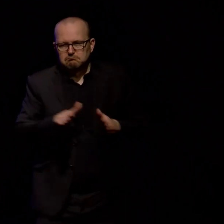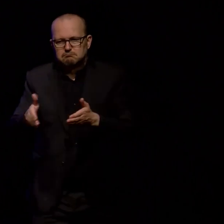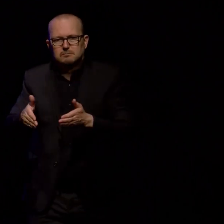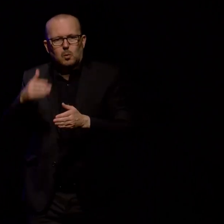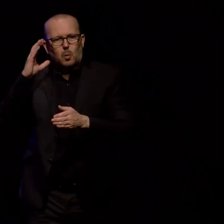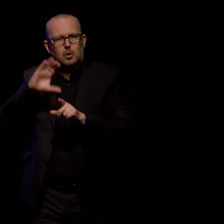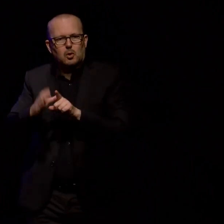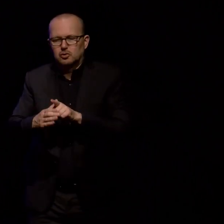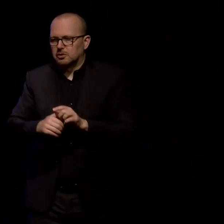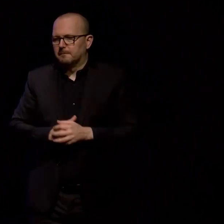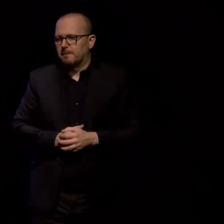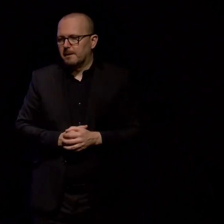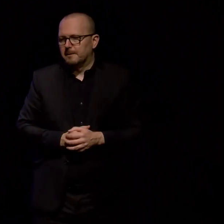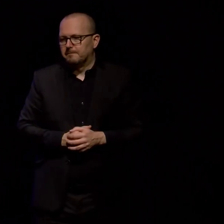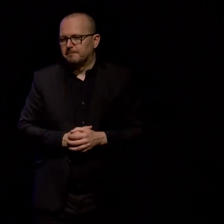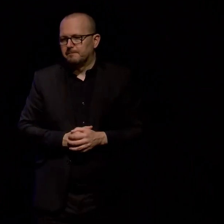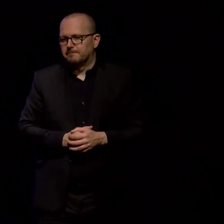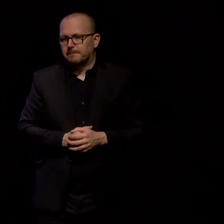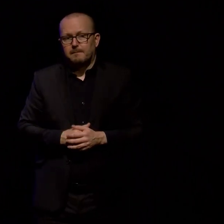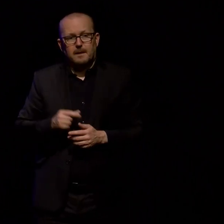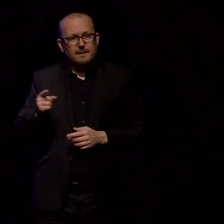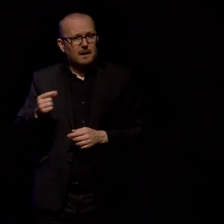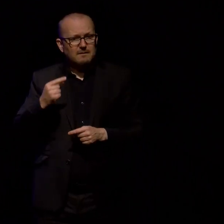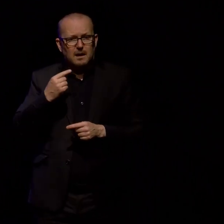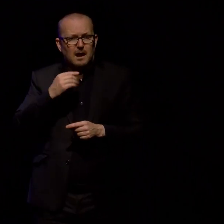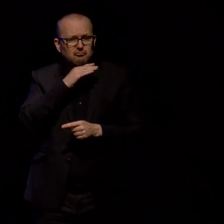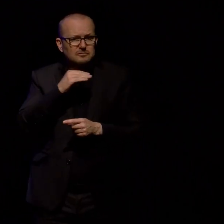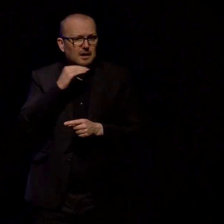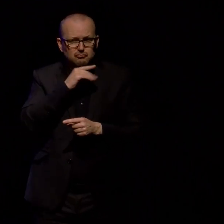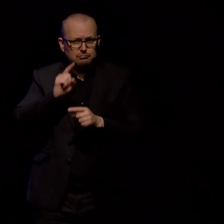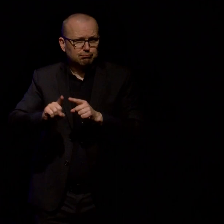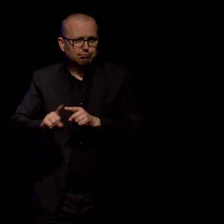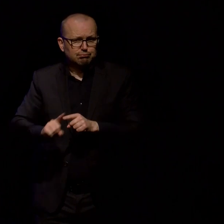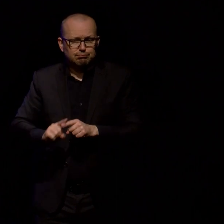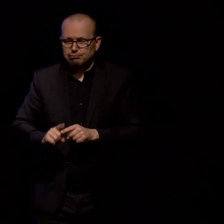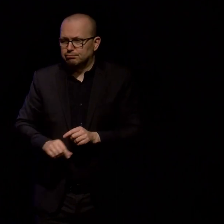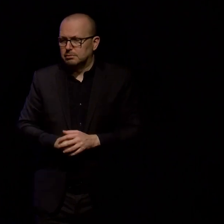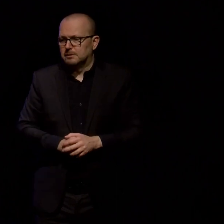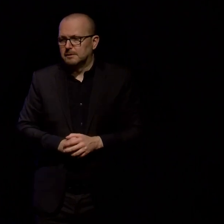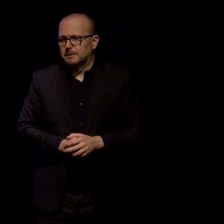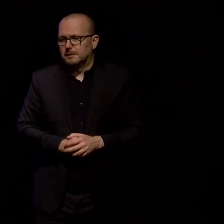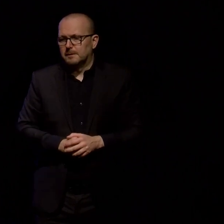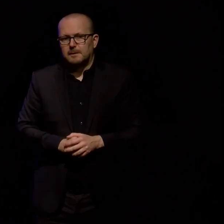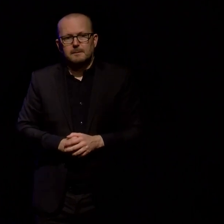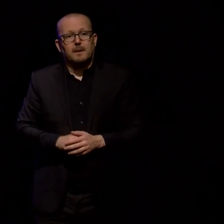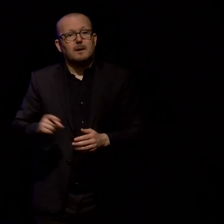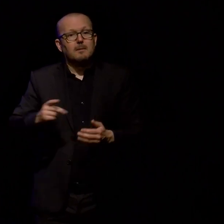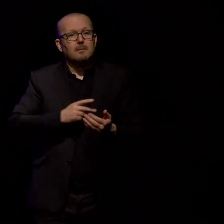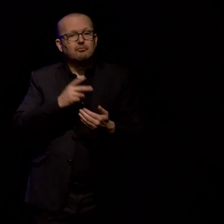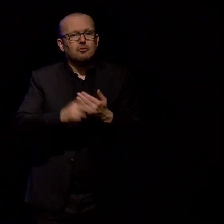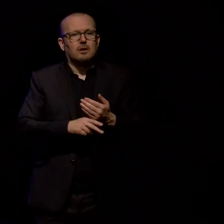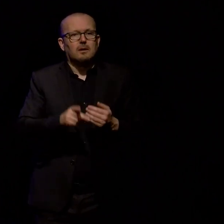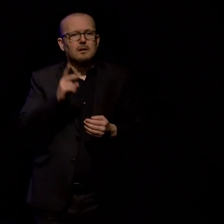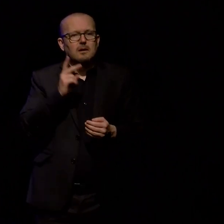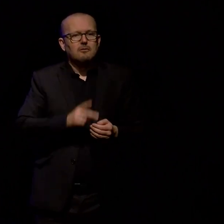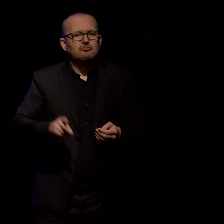specifically looking at their hundreds and hundreds of artist profiles. I rewrote the harvester and the